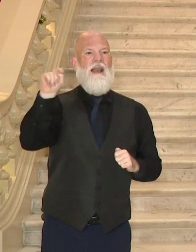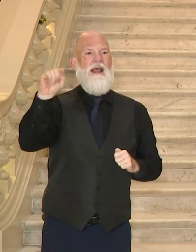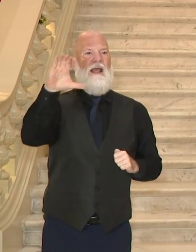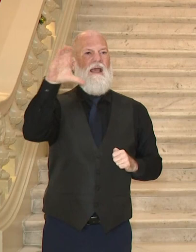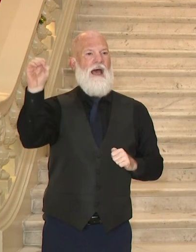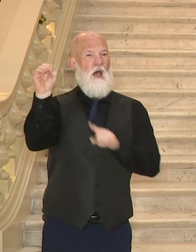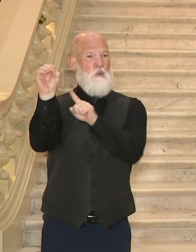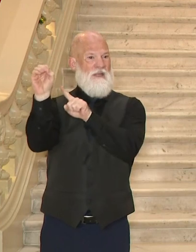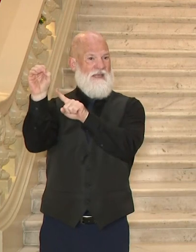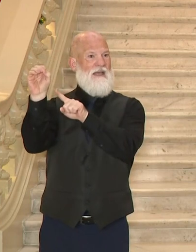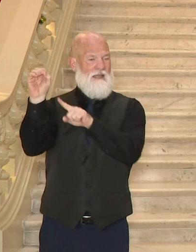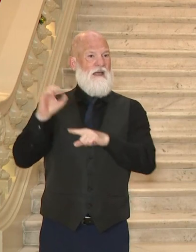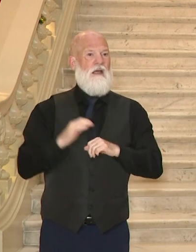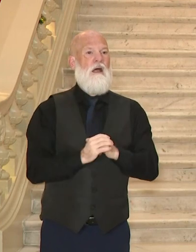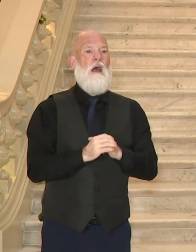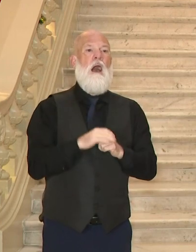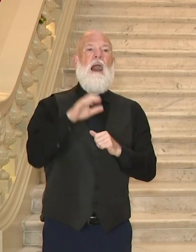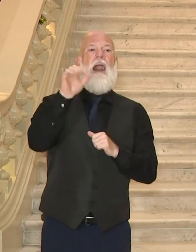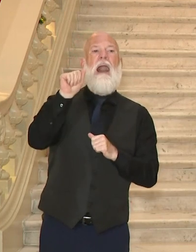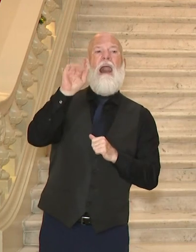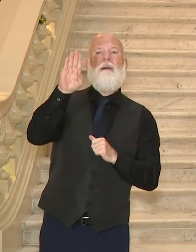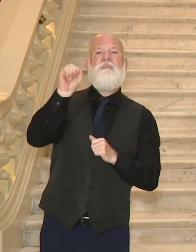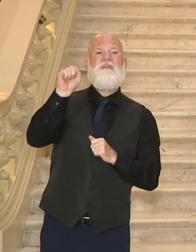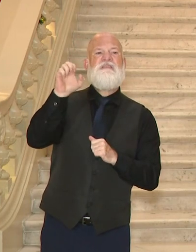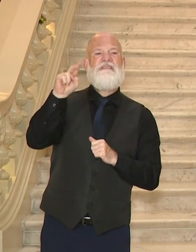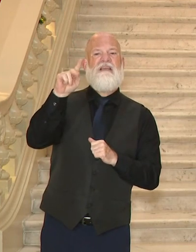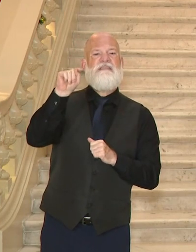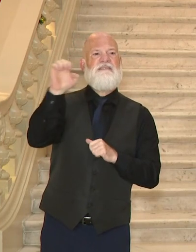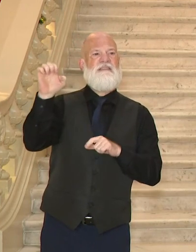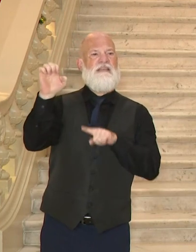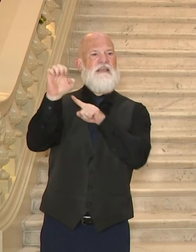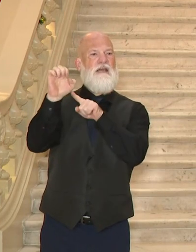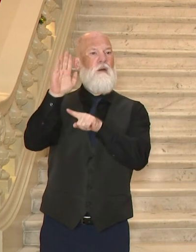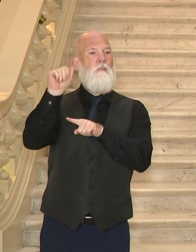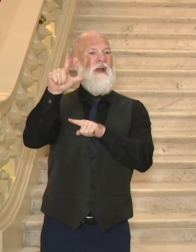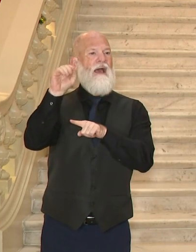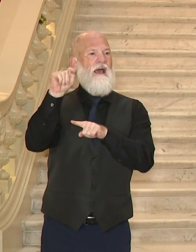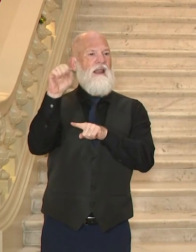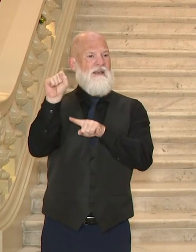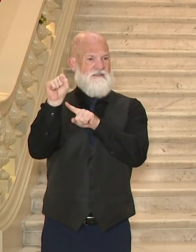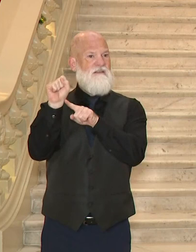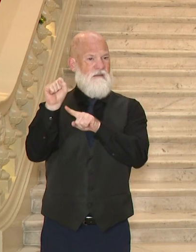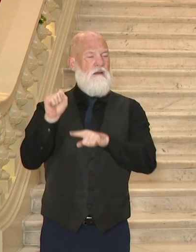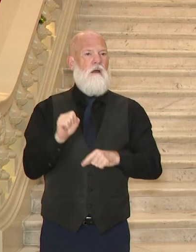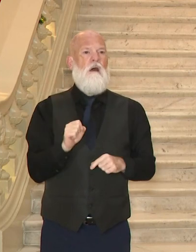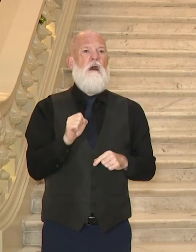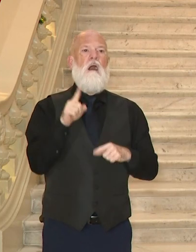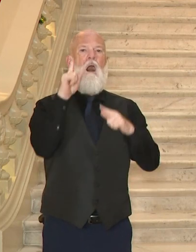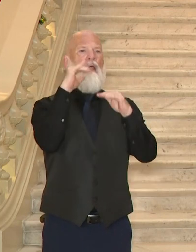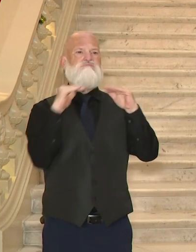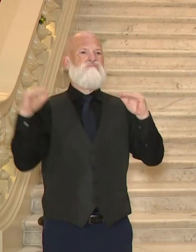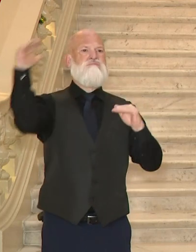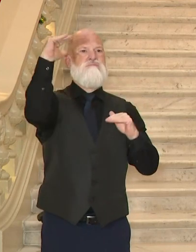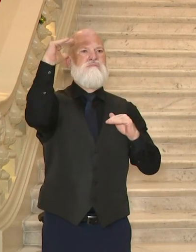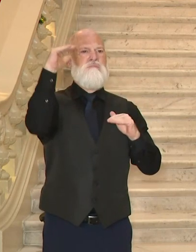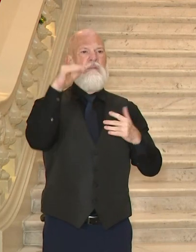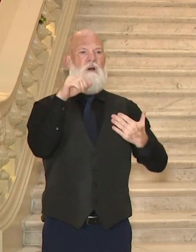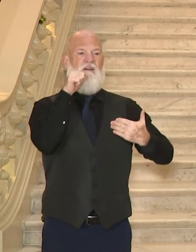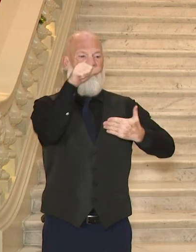envelopes. This is the kind of specific charge that our office can investigate and ascertain the truth.